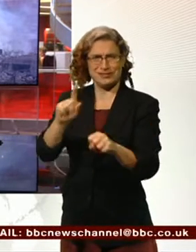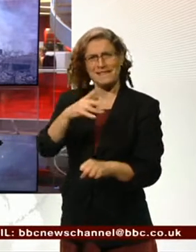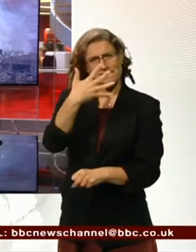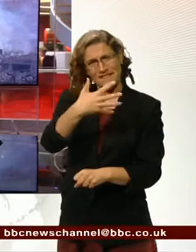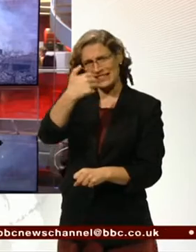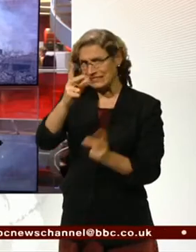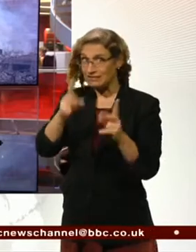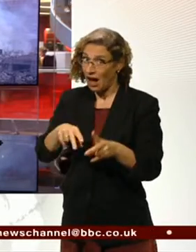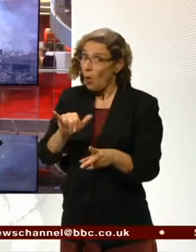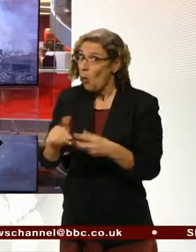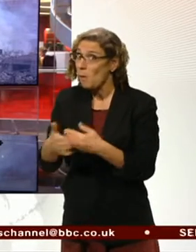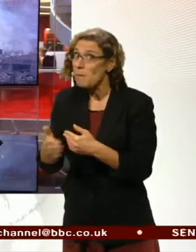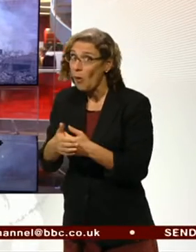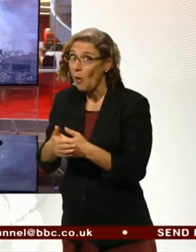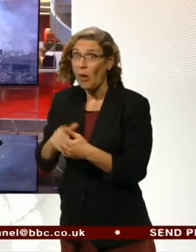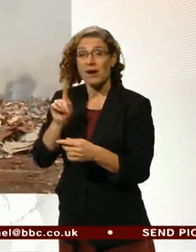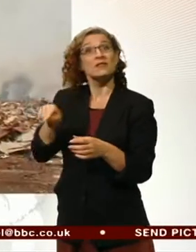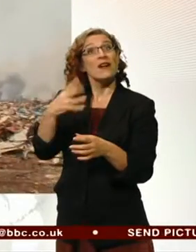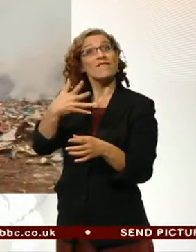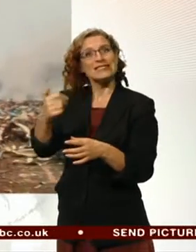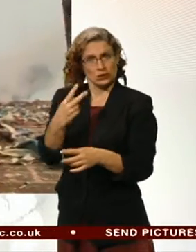firefighters, as John Sudworth reports.